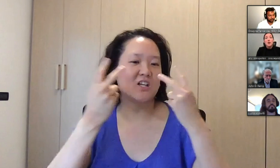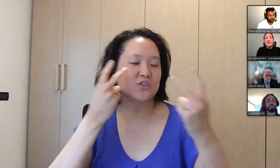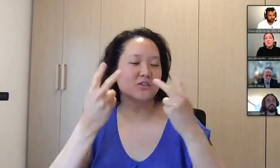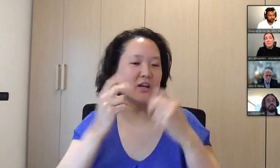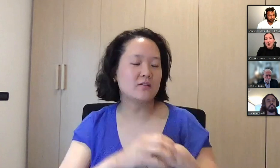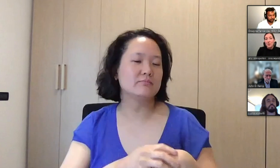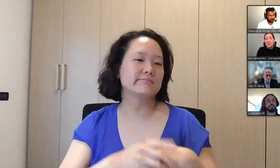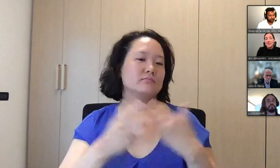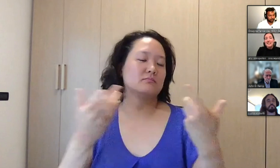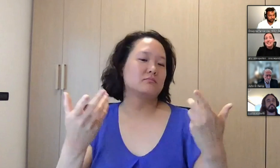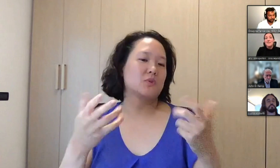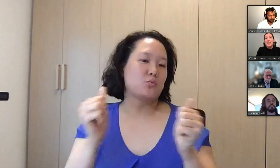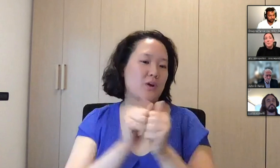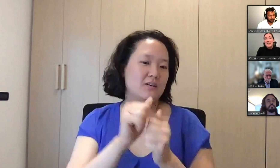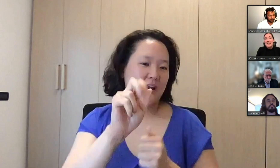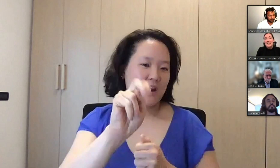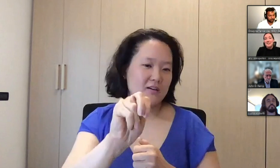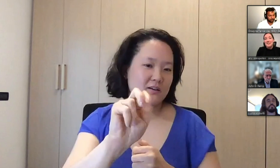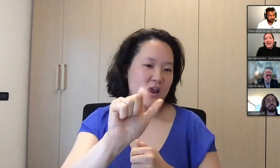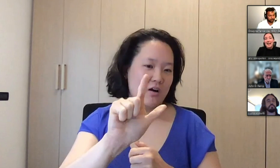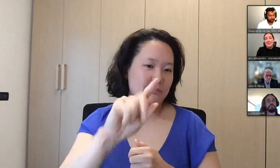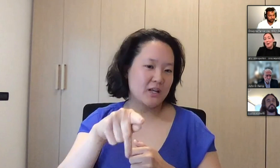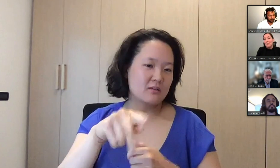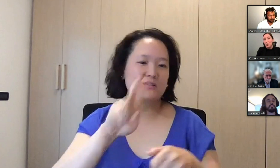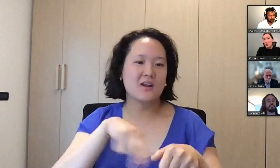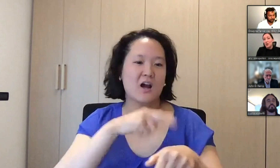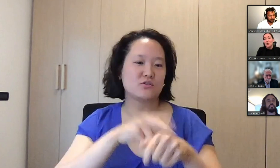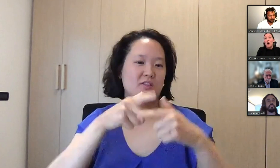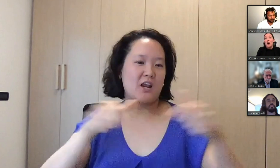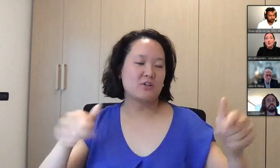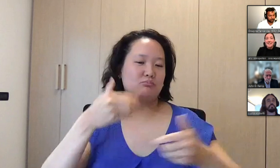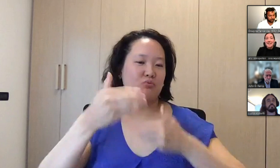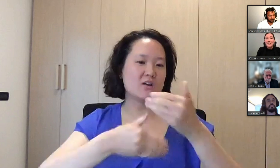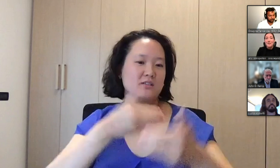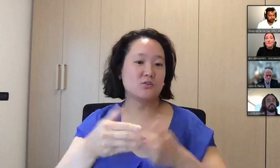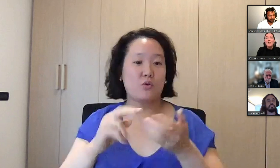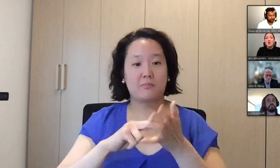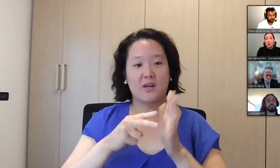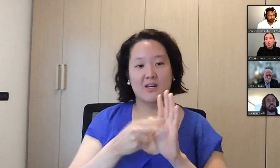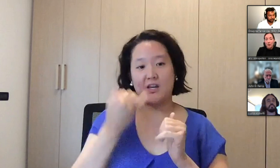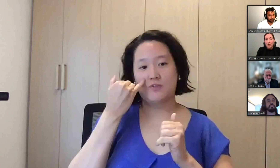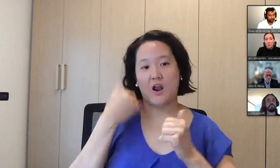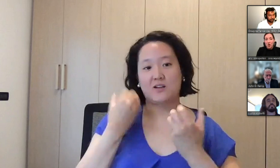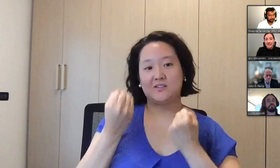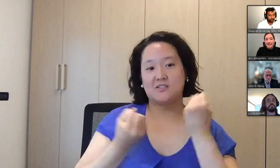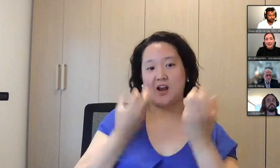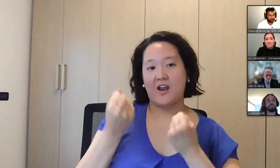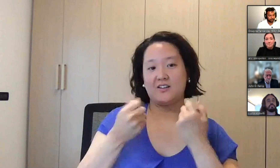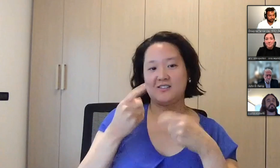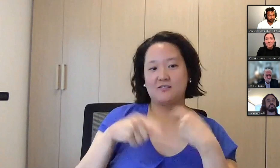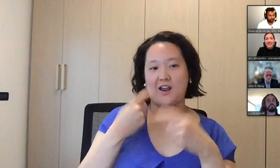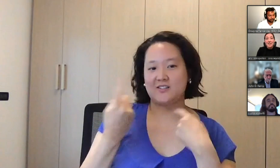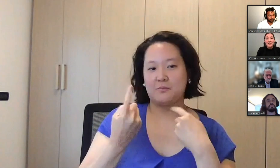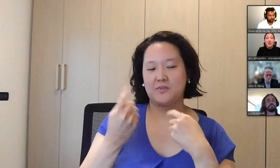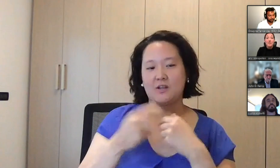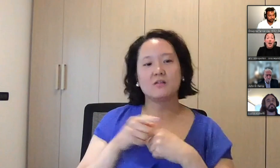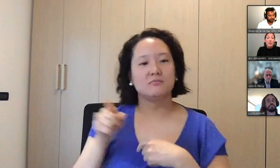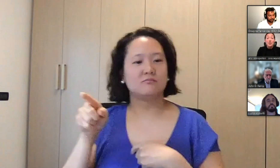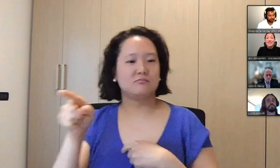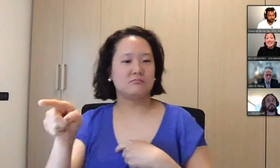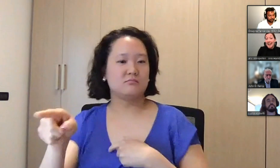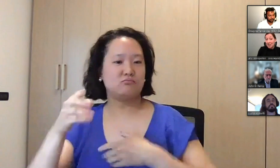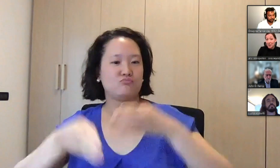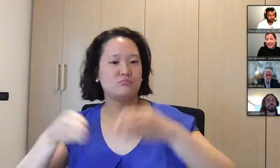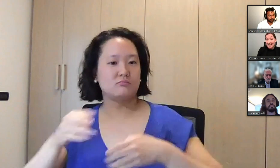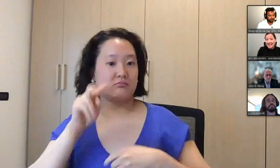So we were talking about developing the computer to understand visual language processing. So that if